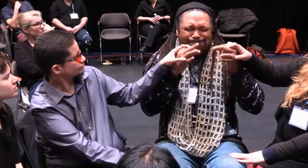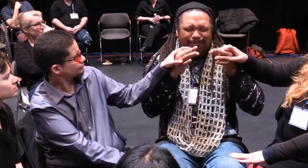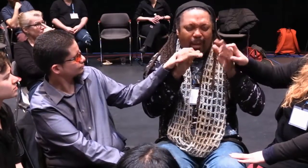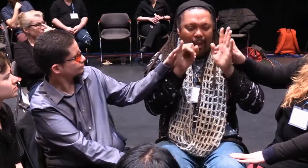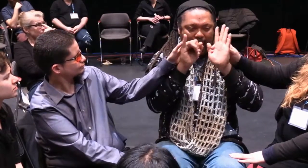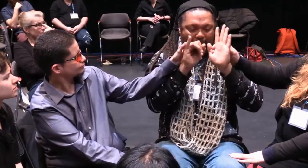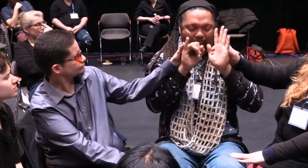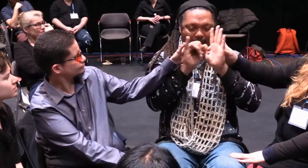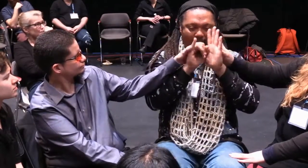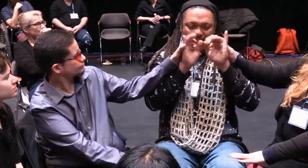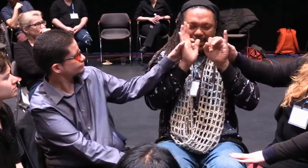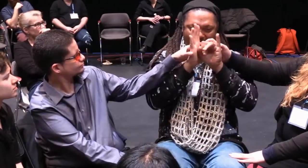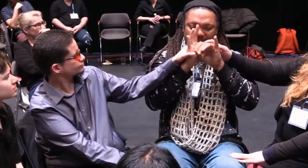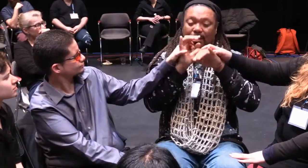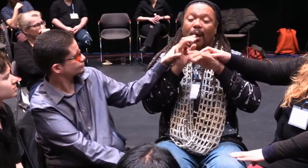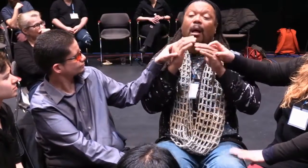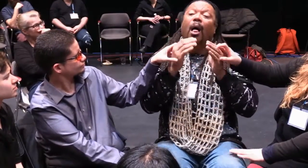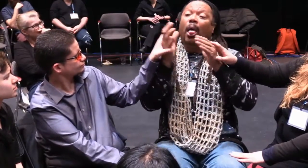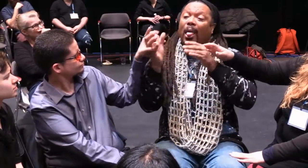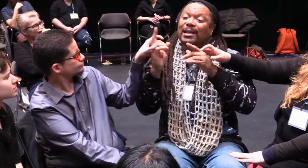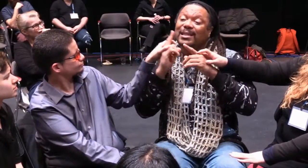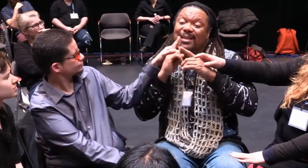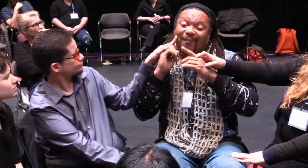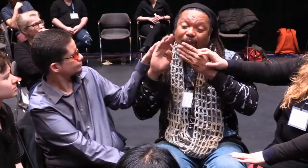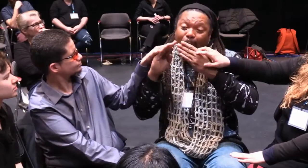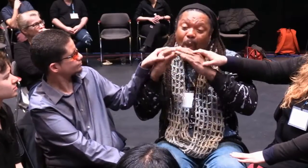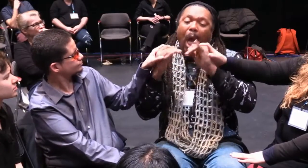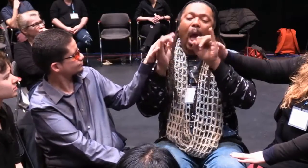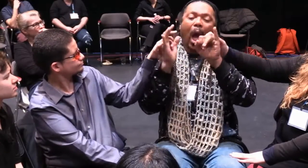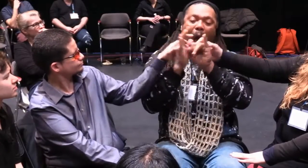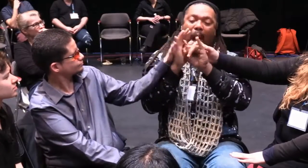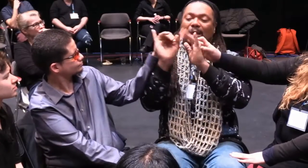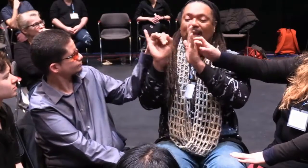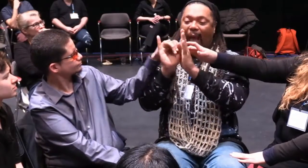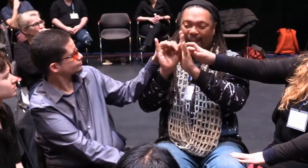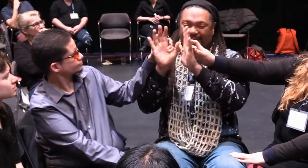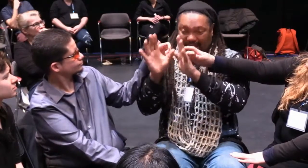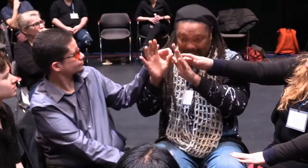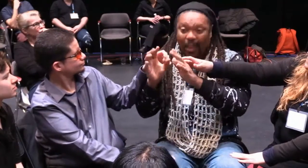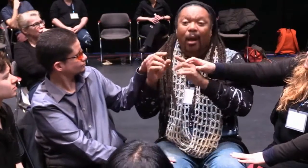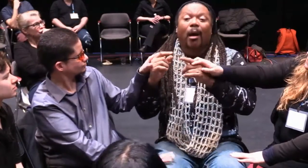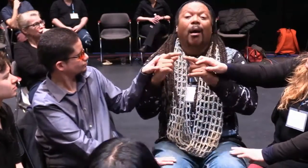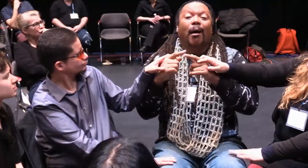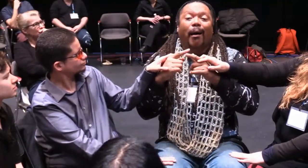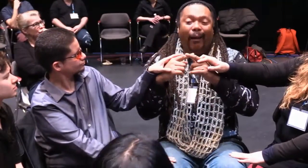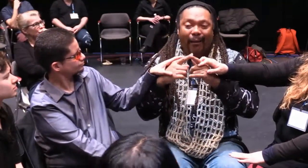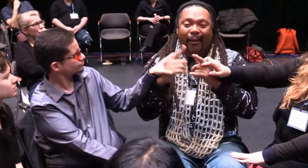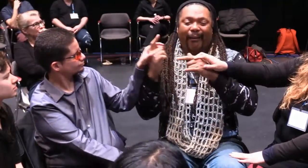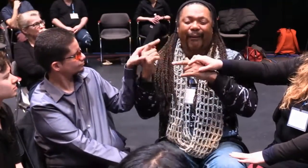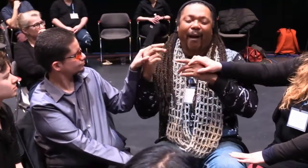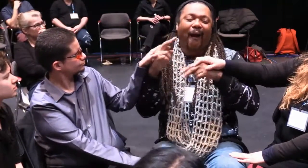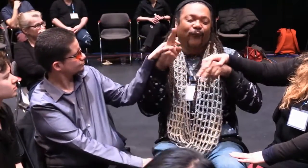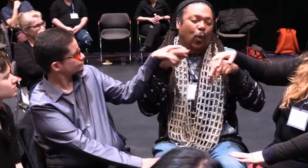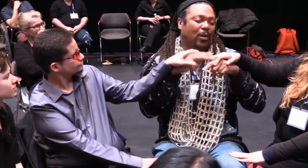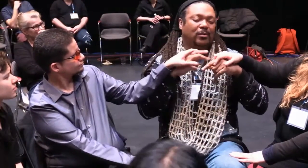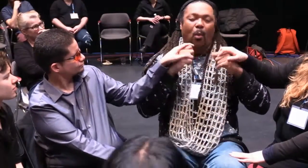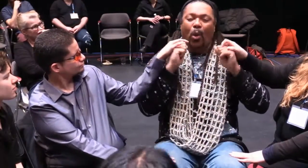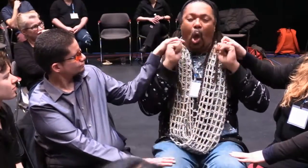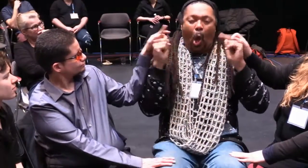celebration of identity as a deaf person was not there. Deafness is stigmatized often in the African